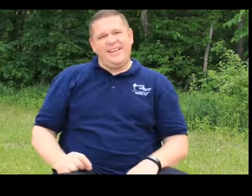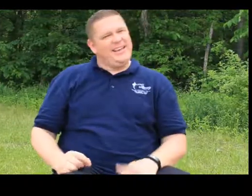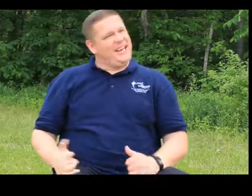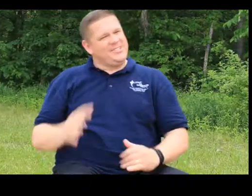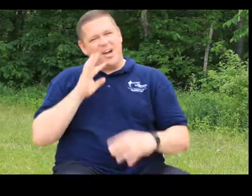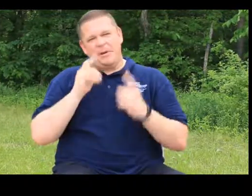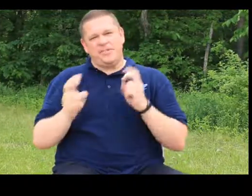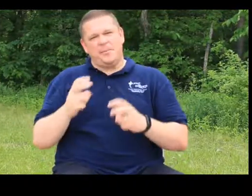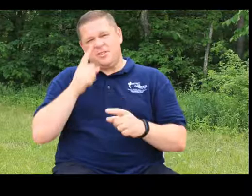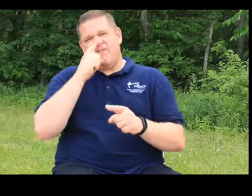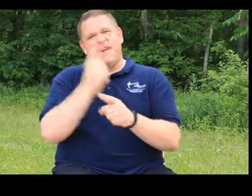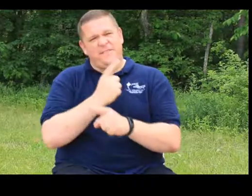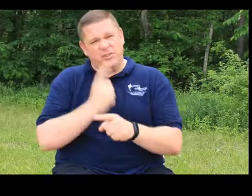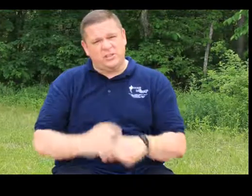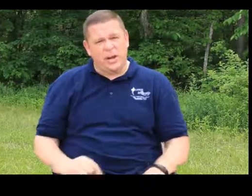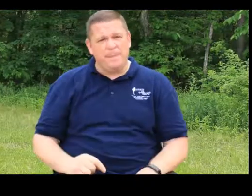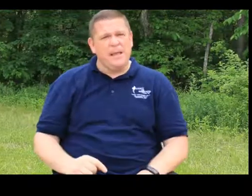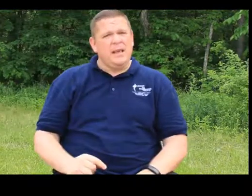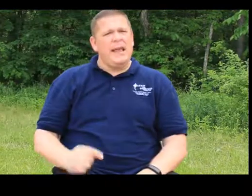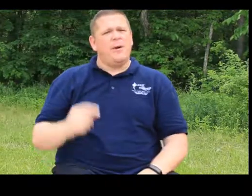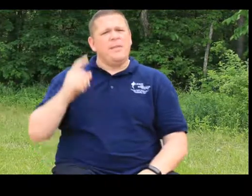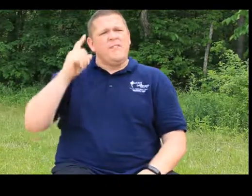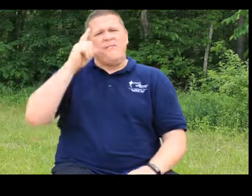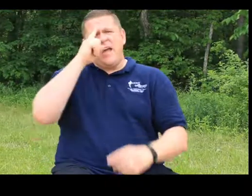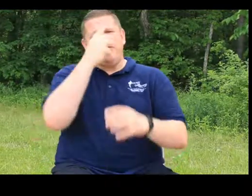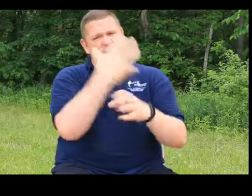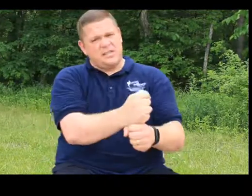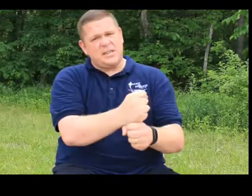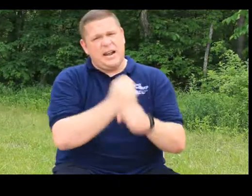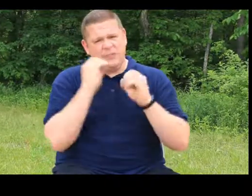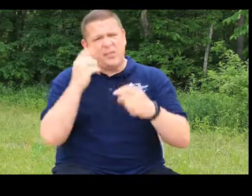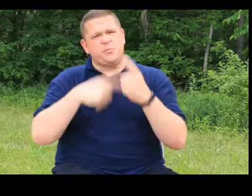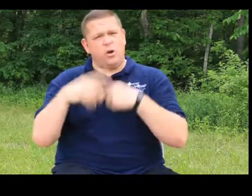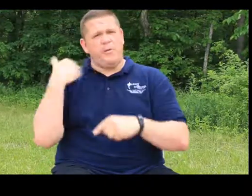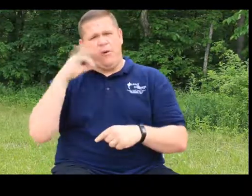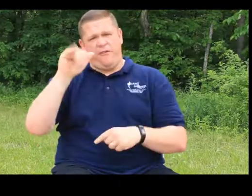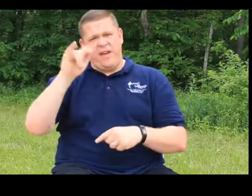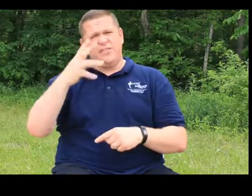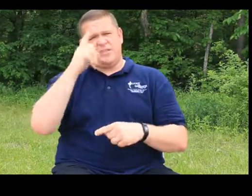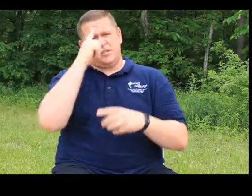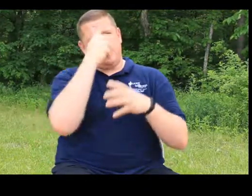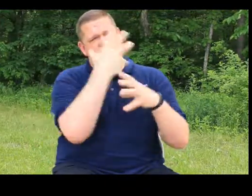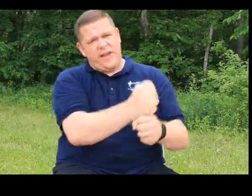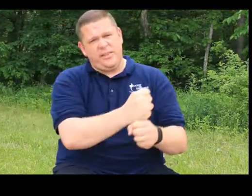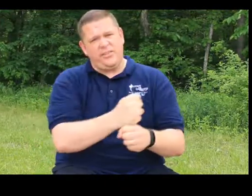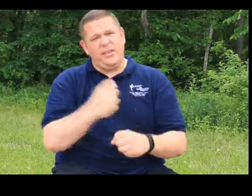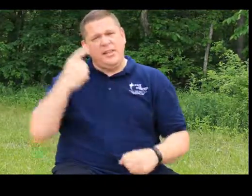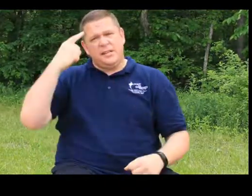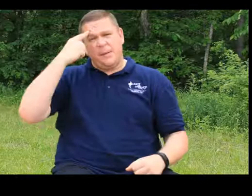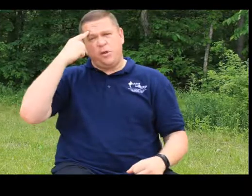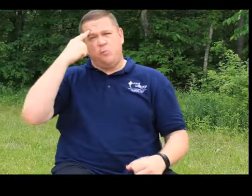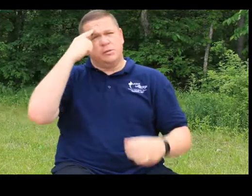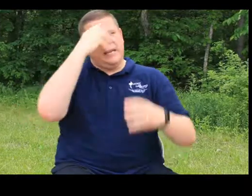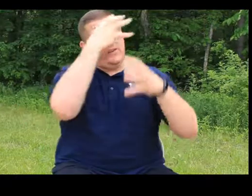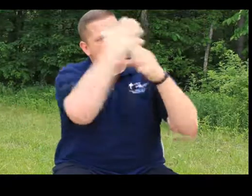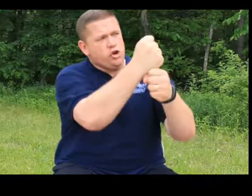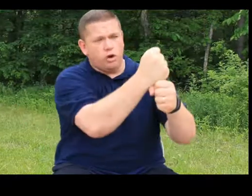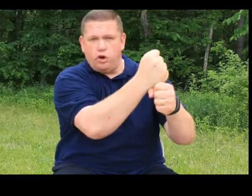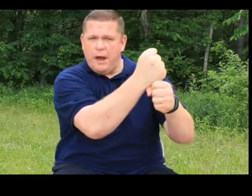Now, let's talk about the subject of faithfulness, all right? Now, faith is this sign. I've taught this program before. Faith is this sign. Faith. It's something you believe in, and you're going to grab